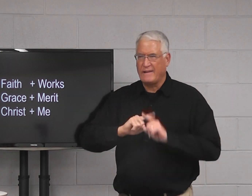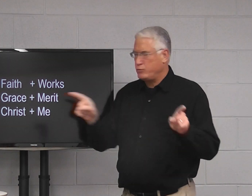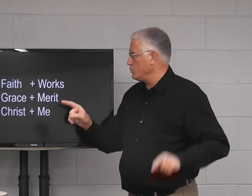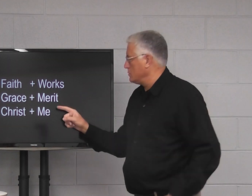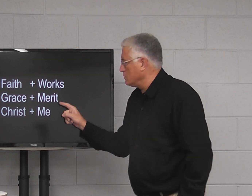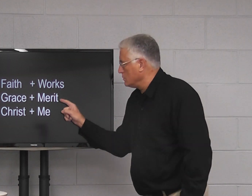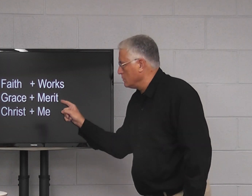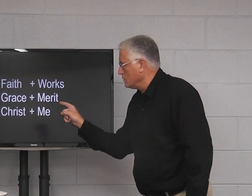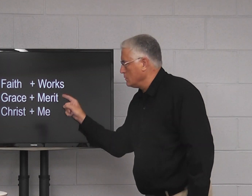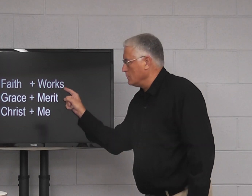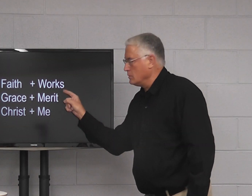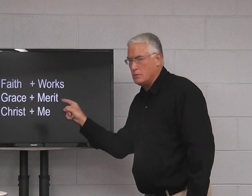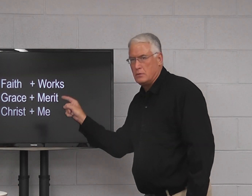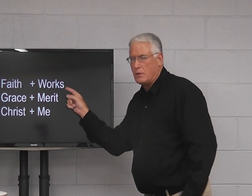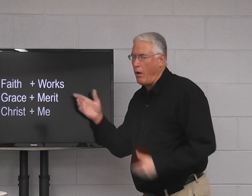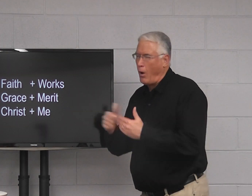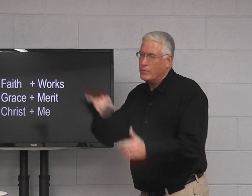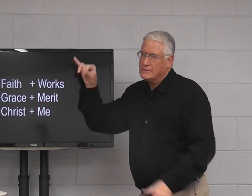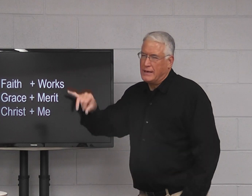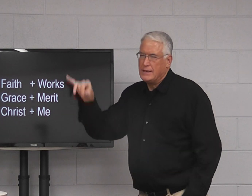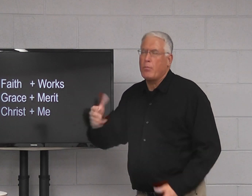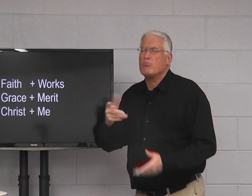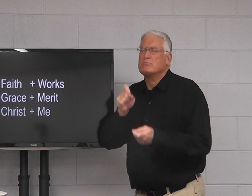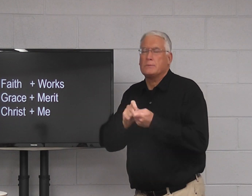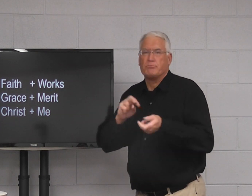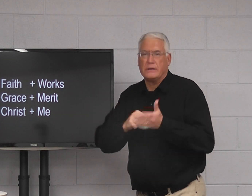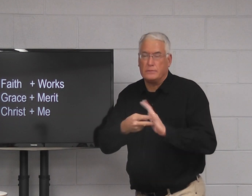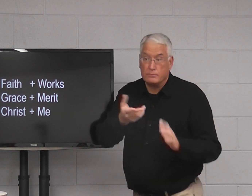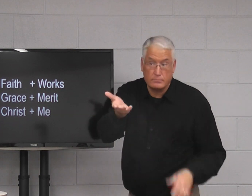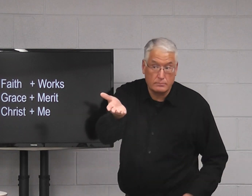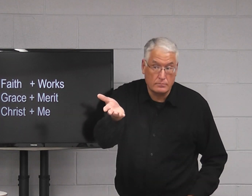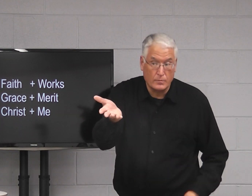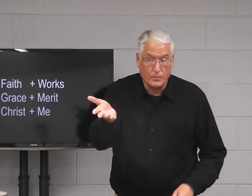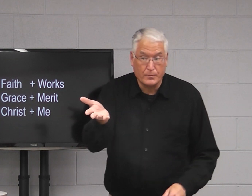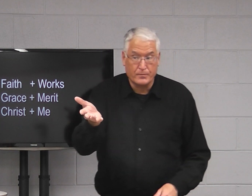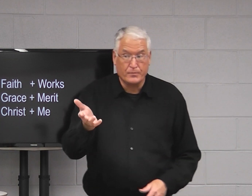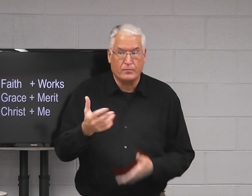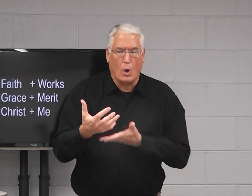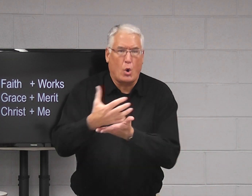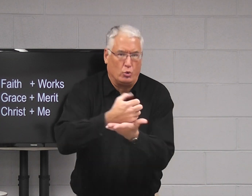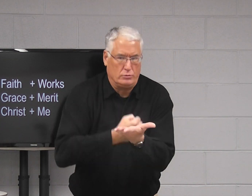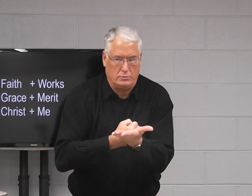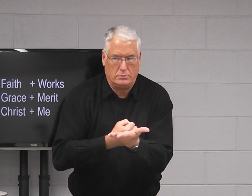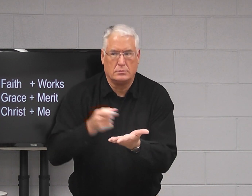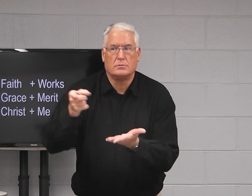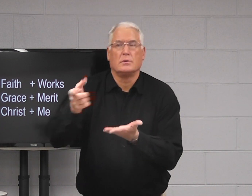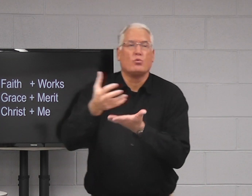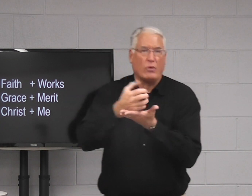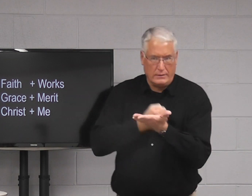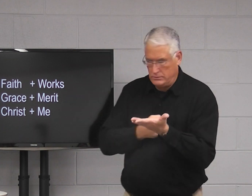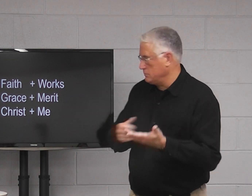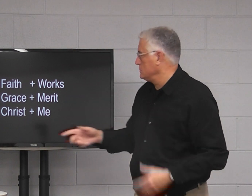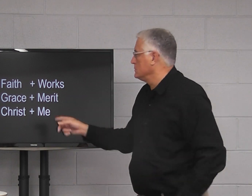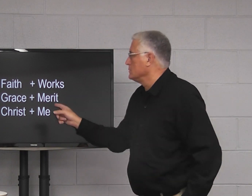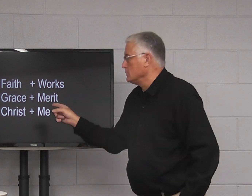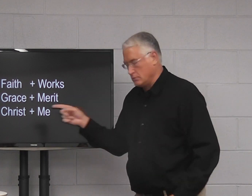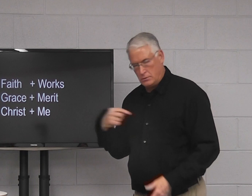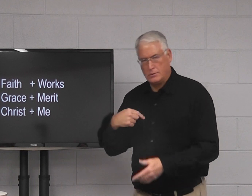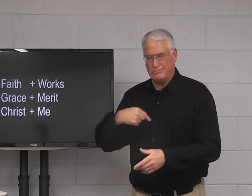you have to add merits to it. What's the difference, though? There's a slight difference between merits and works.